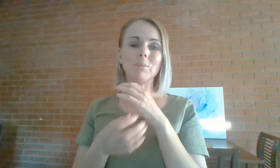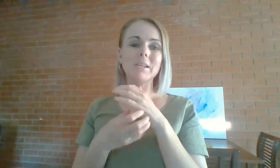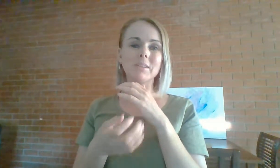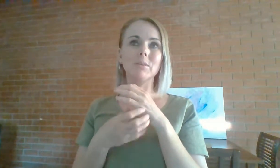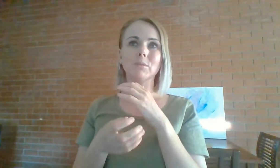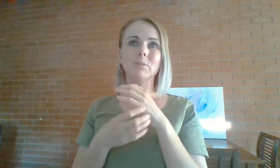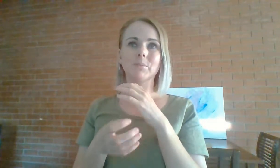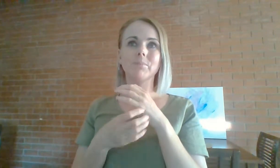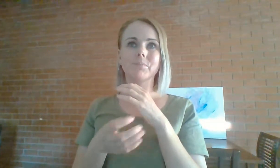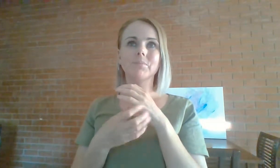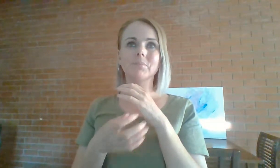myself.